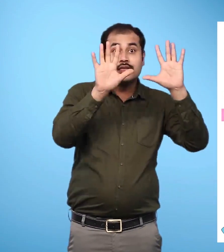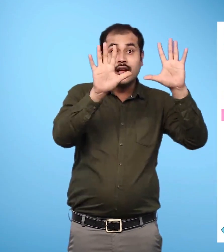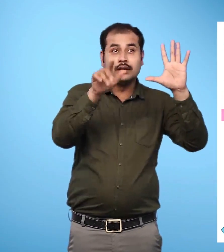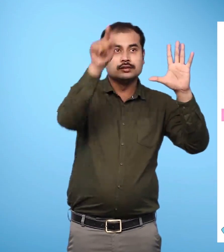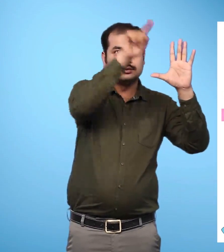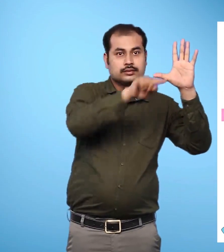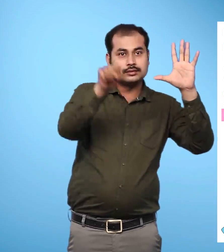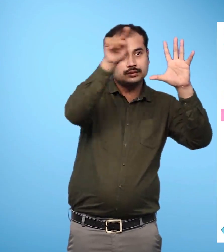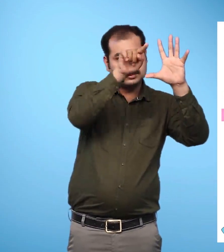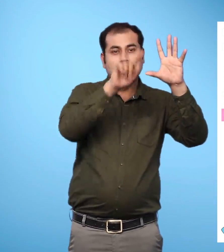and ones?